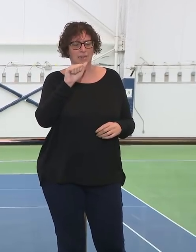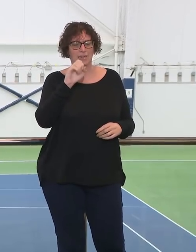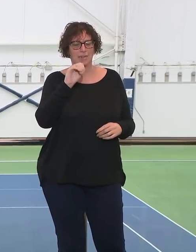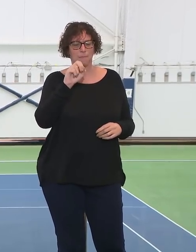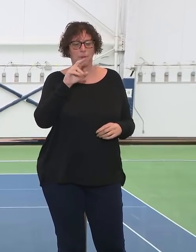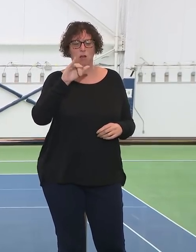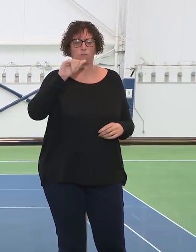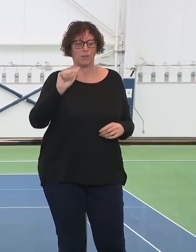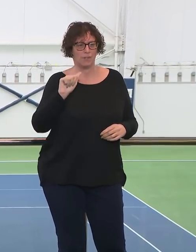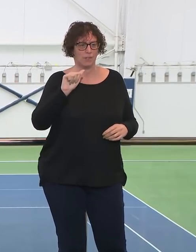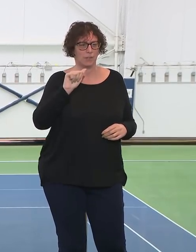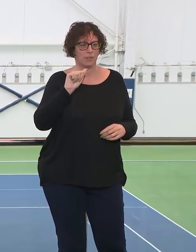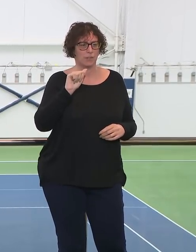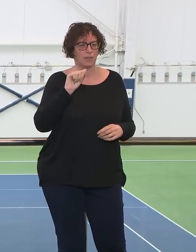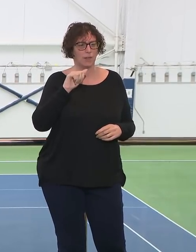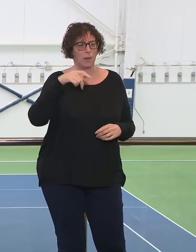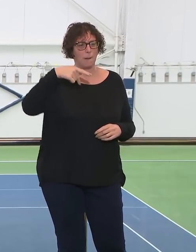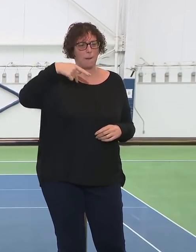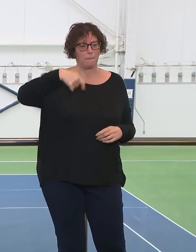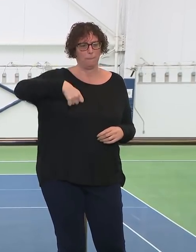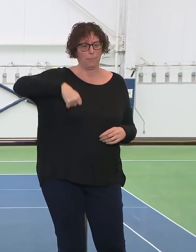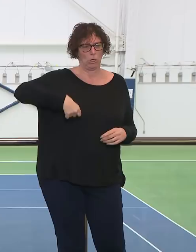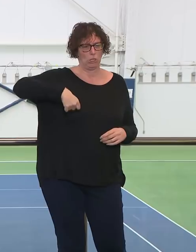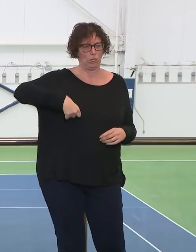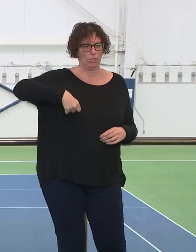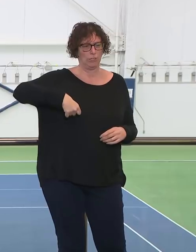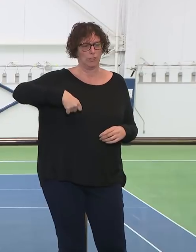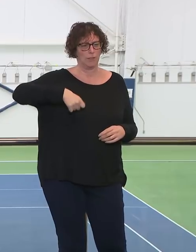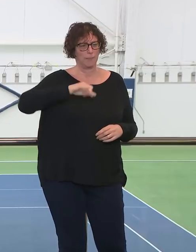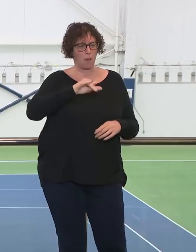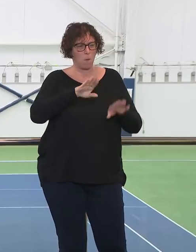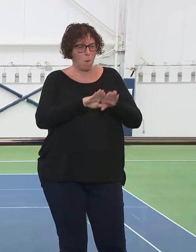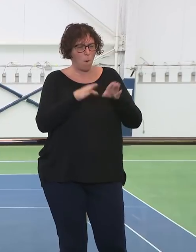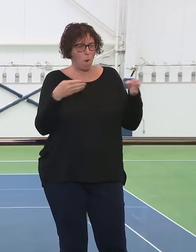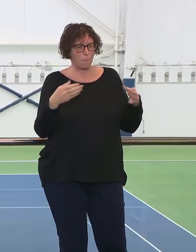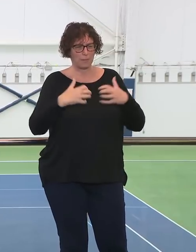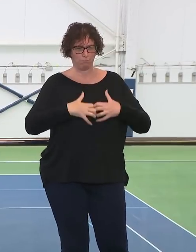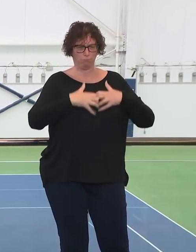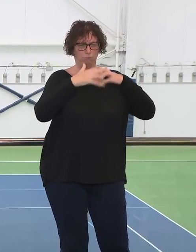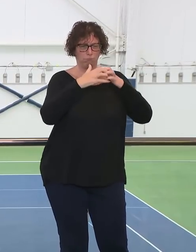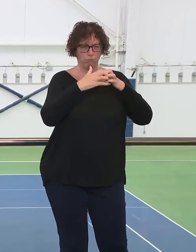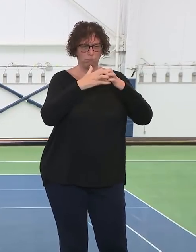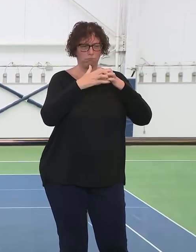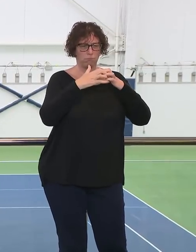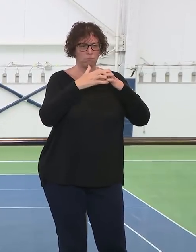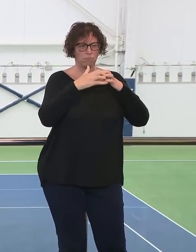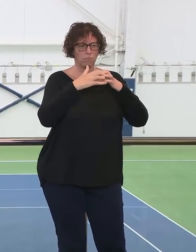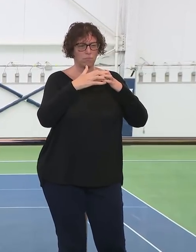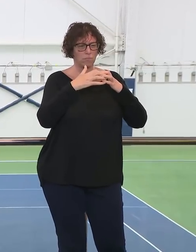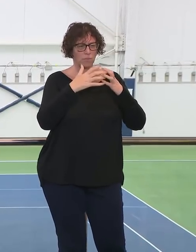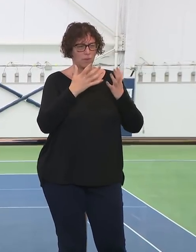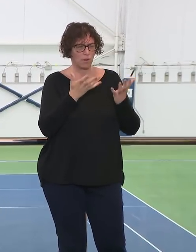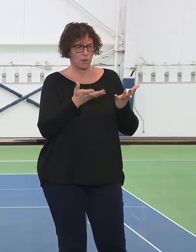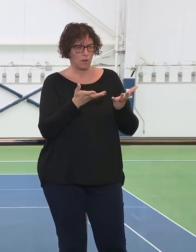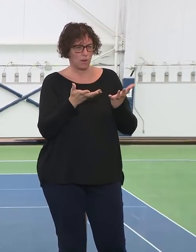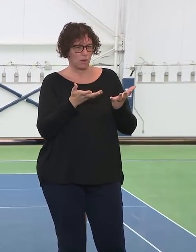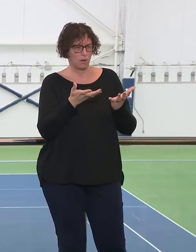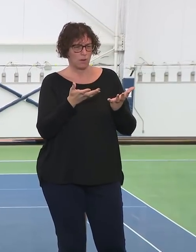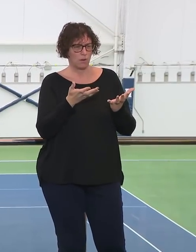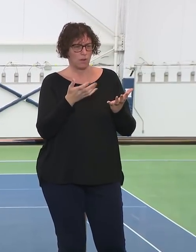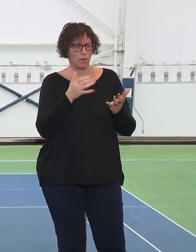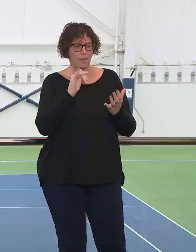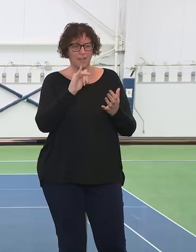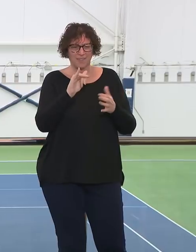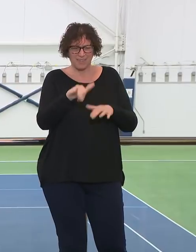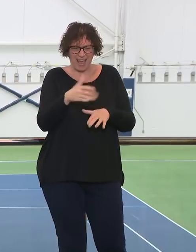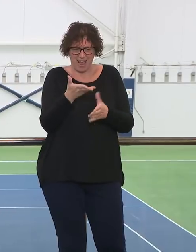attend because of that? Well, when I heard originally, Andrew, that there was, you know, an organization that was going to help Mount